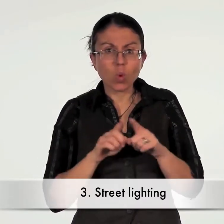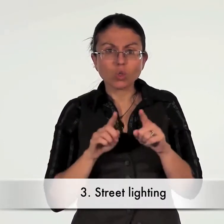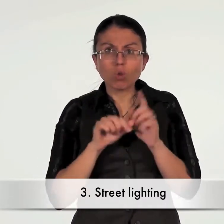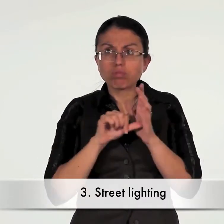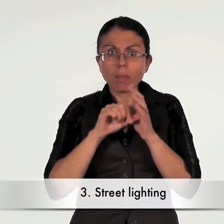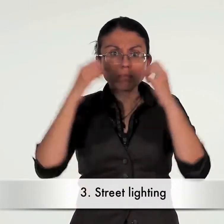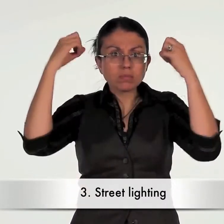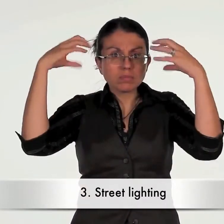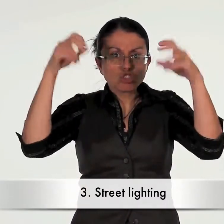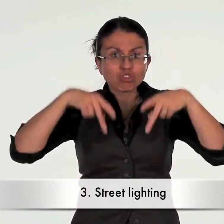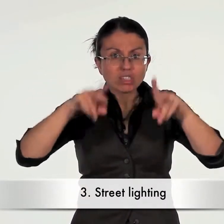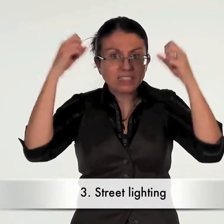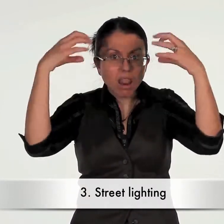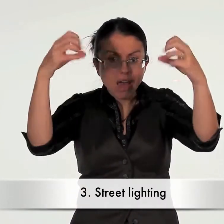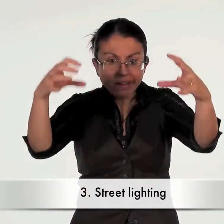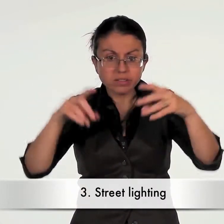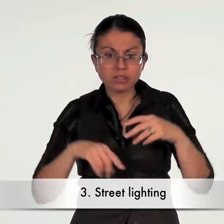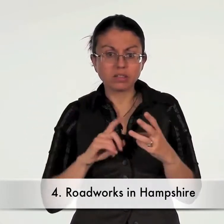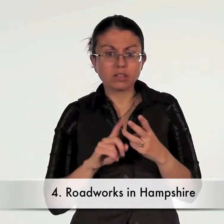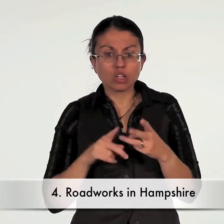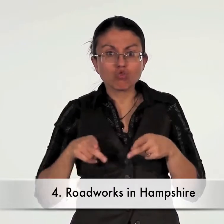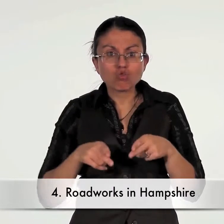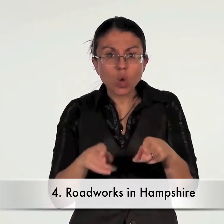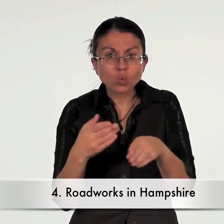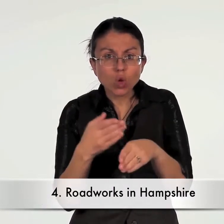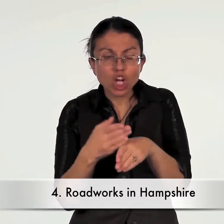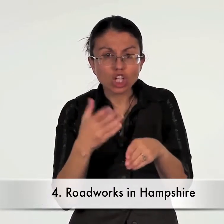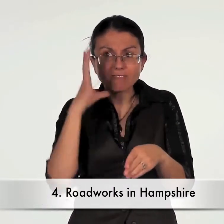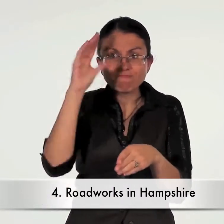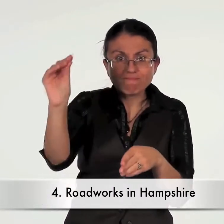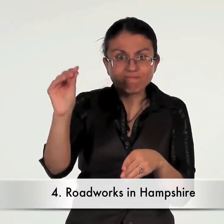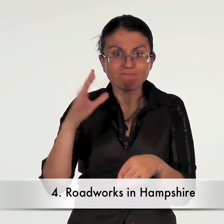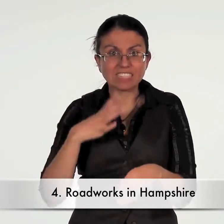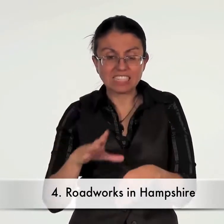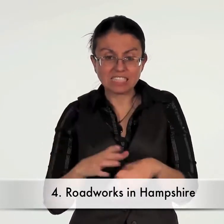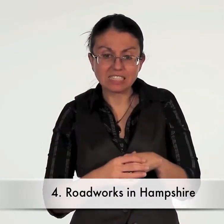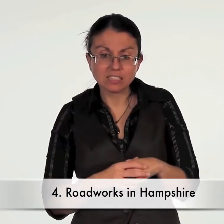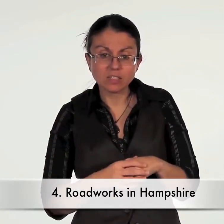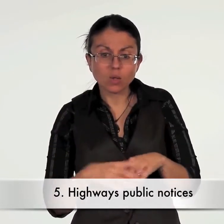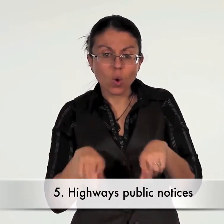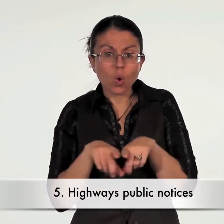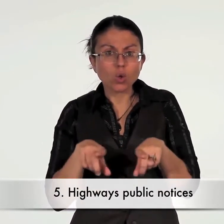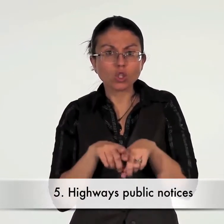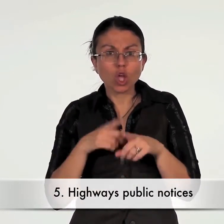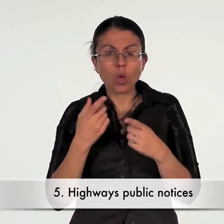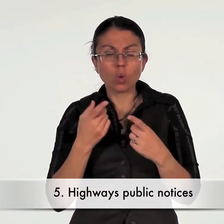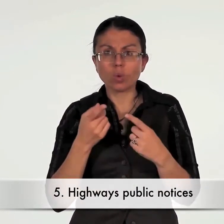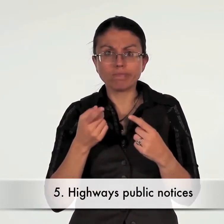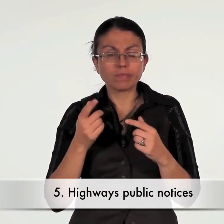street lighting road works in Hampshire highways